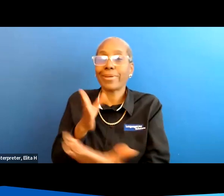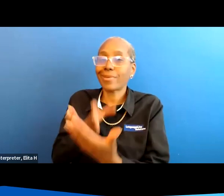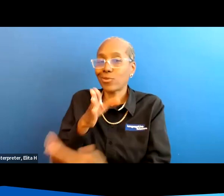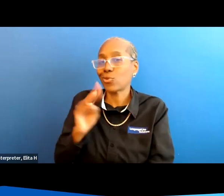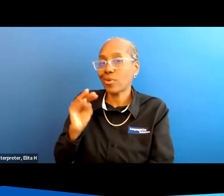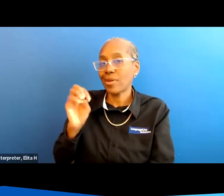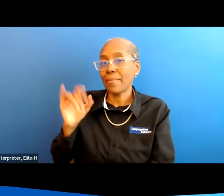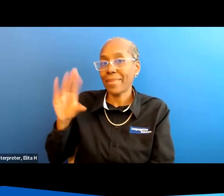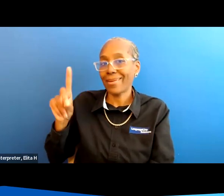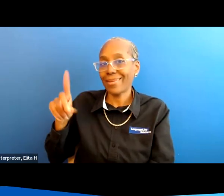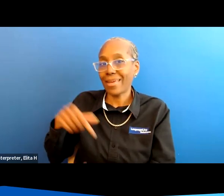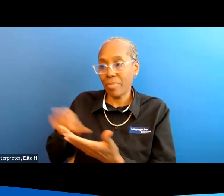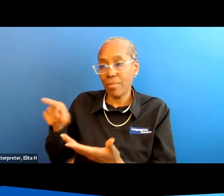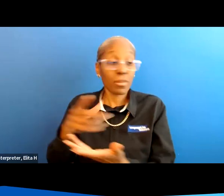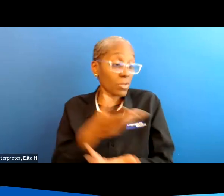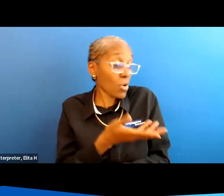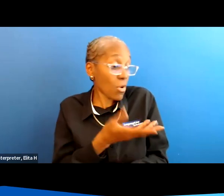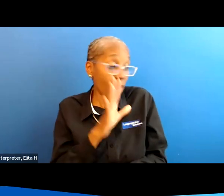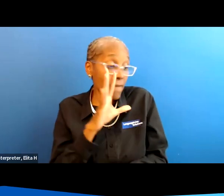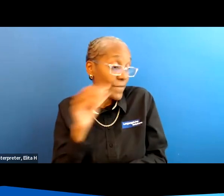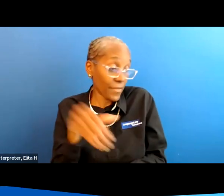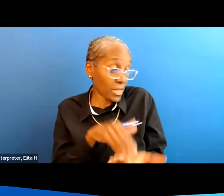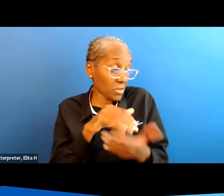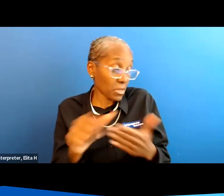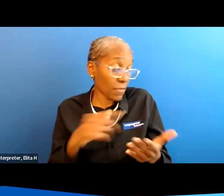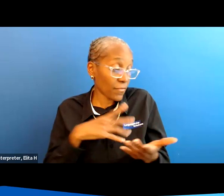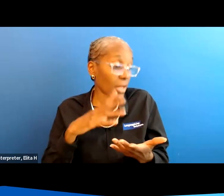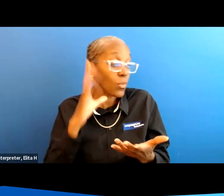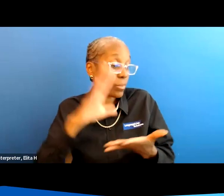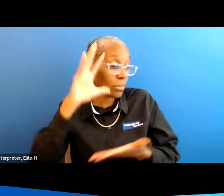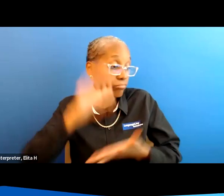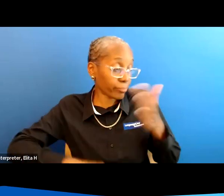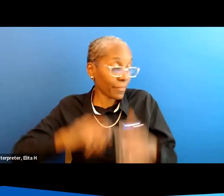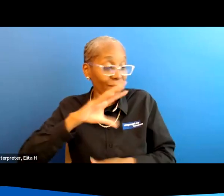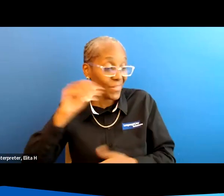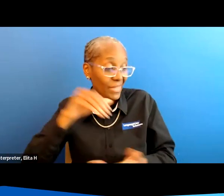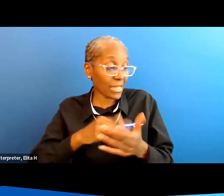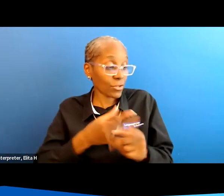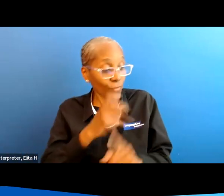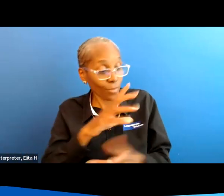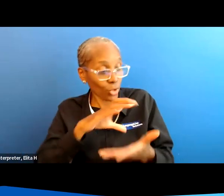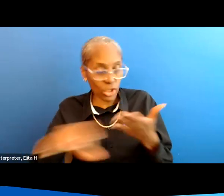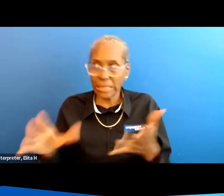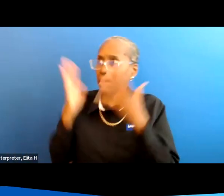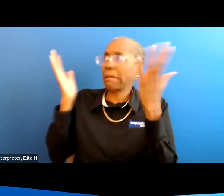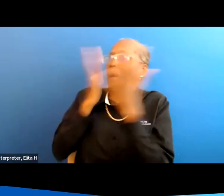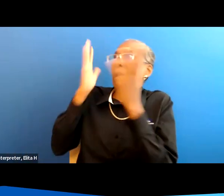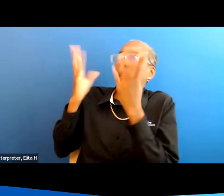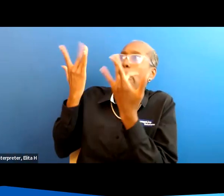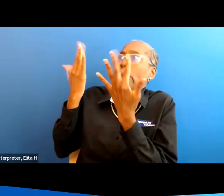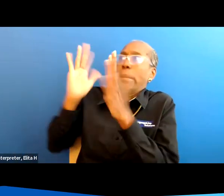medicaid payment might they might say we've got fifty thousand dollars therefore we're going to take fifty thousand dollars out of your check ah wait a minute